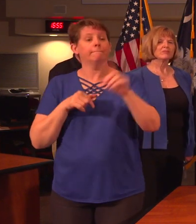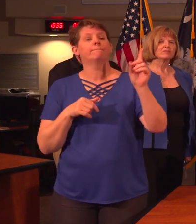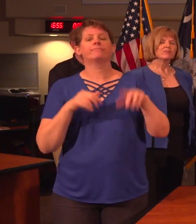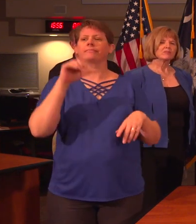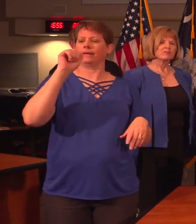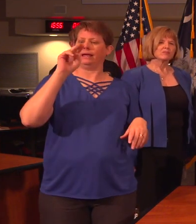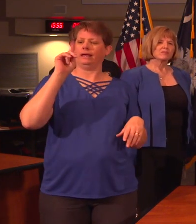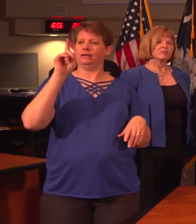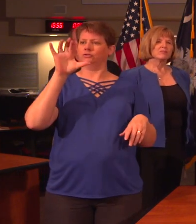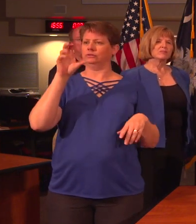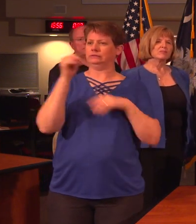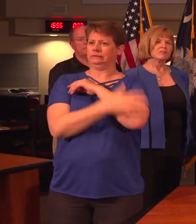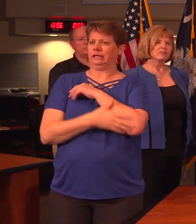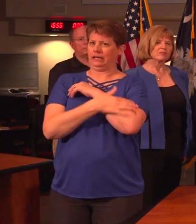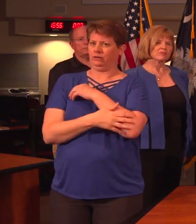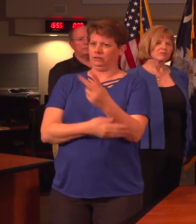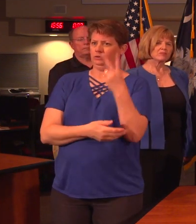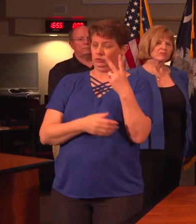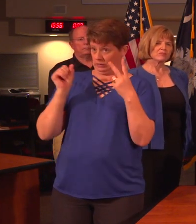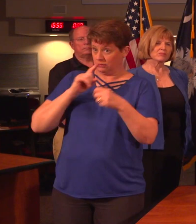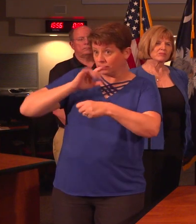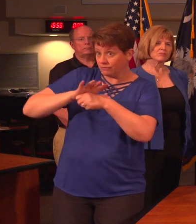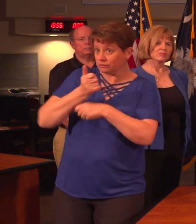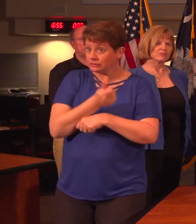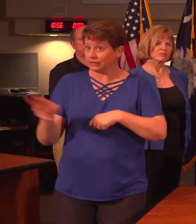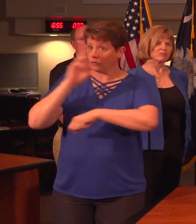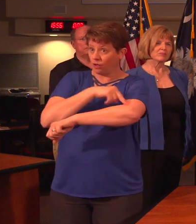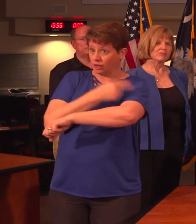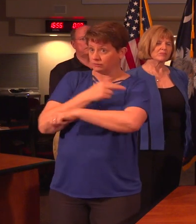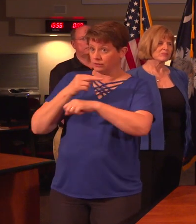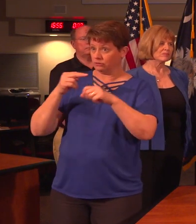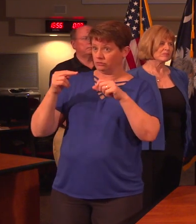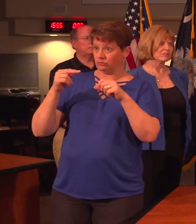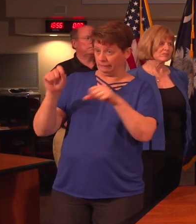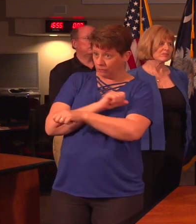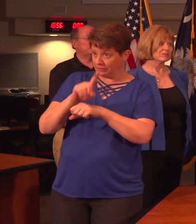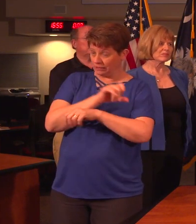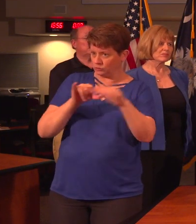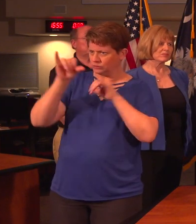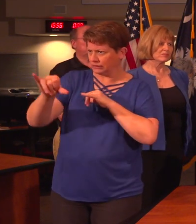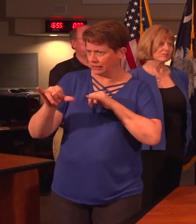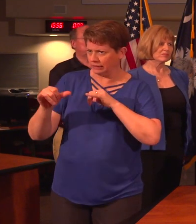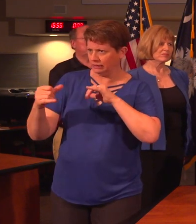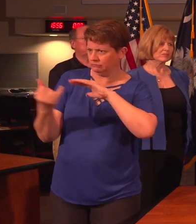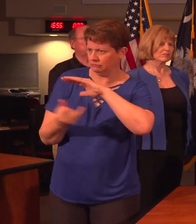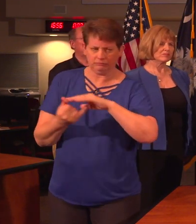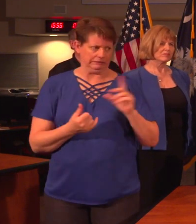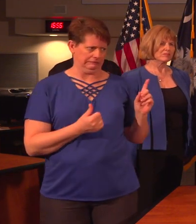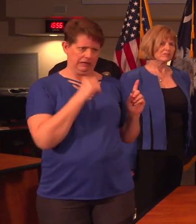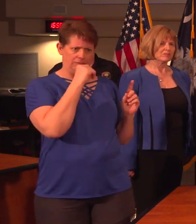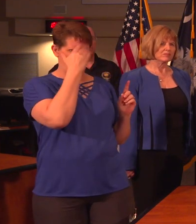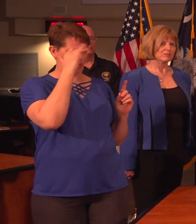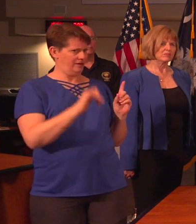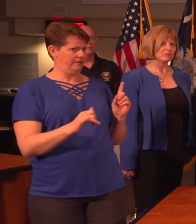cases that you all are investigating, can you confirm that several hospital employees had to be quarantined? I don't have, I'm not aware of